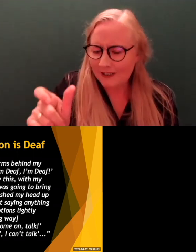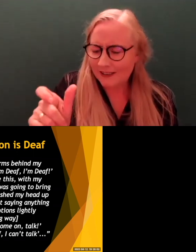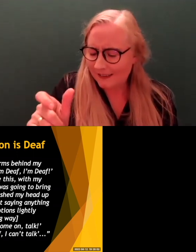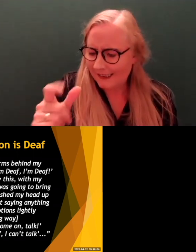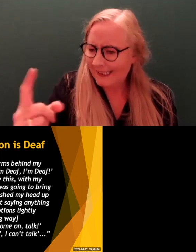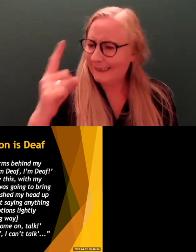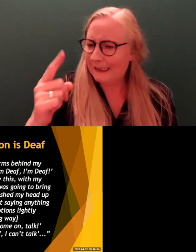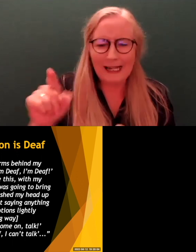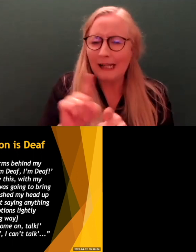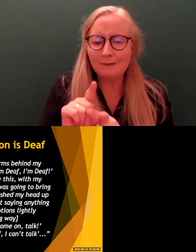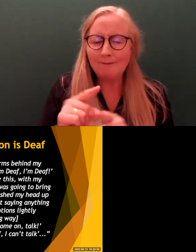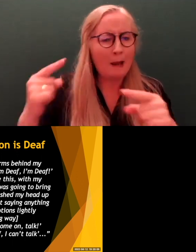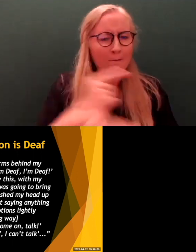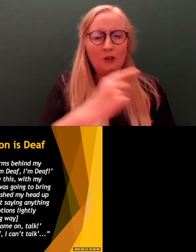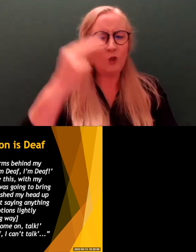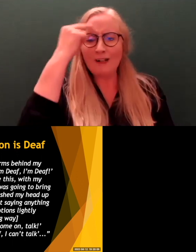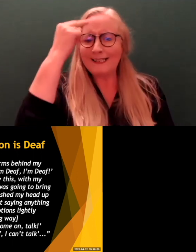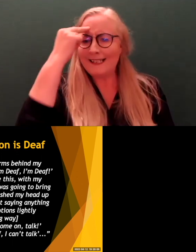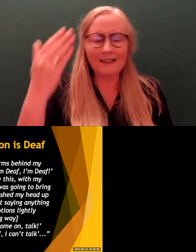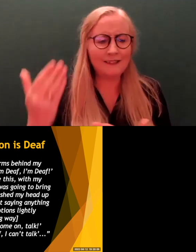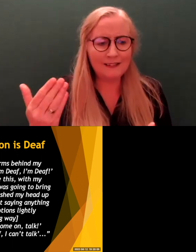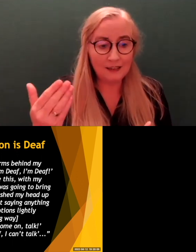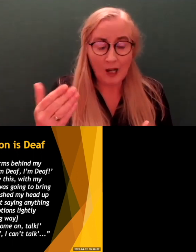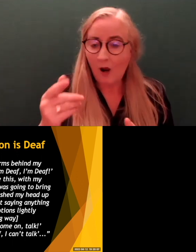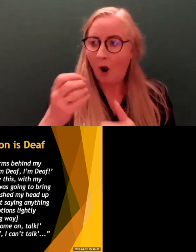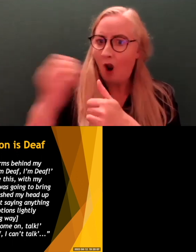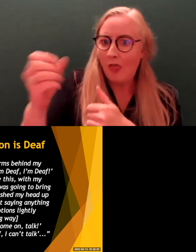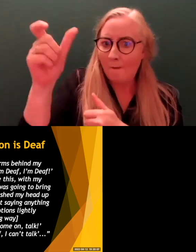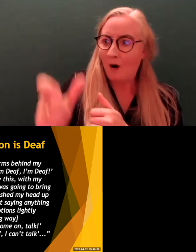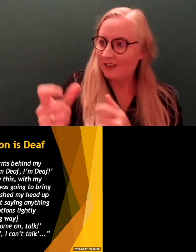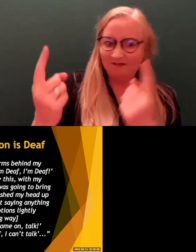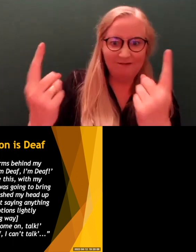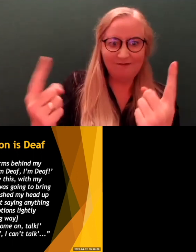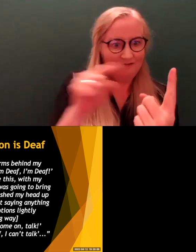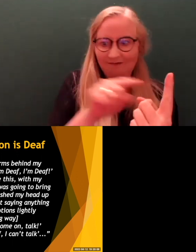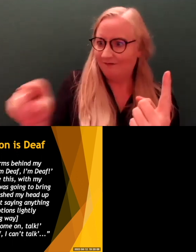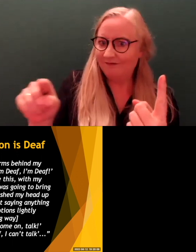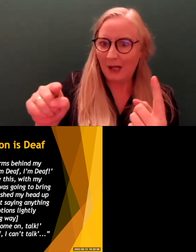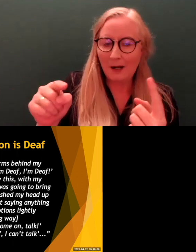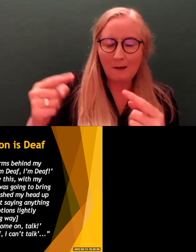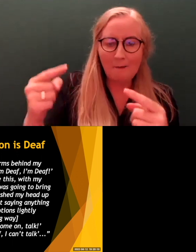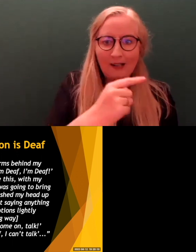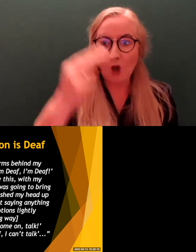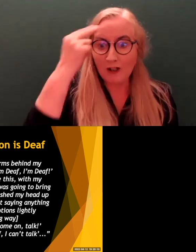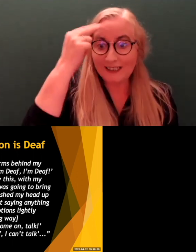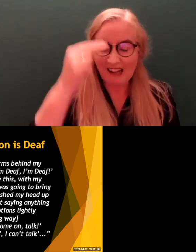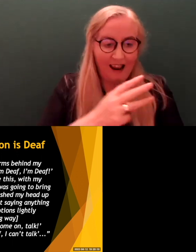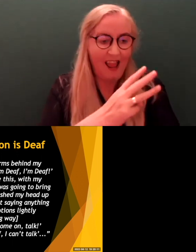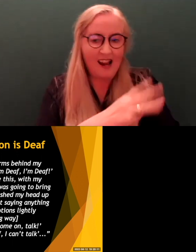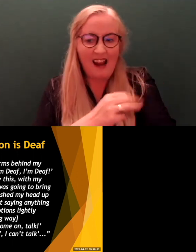there had been a misunderstanding with another person, and a guard kind of came upon the scene. A